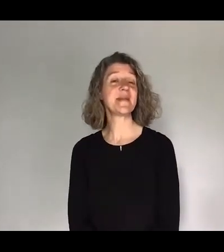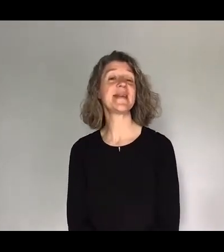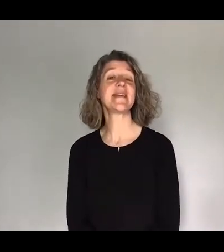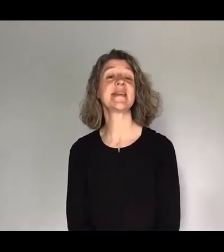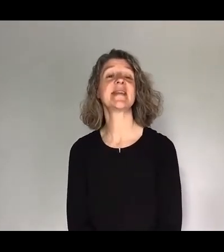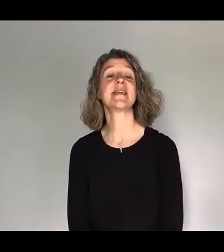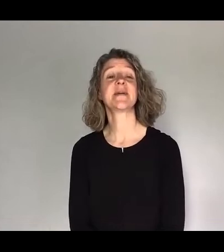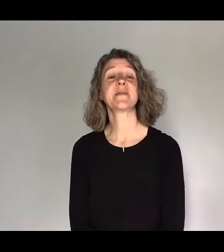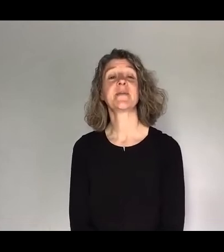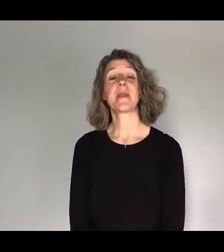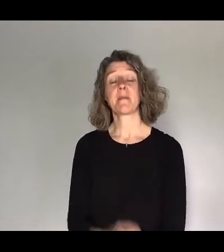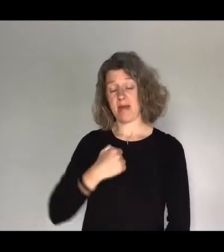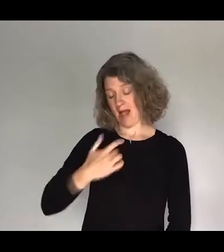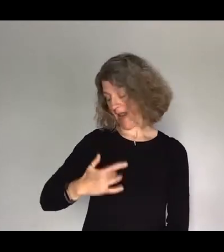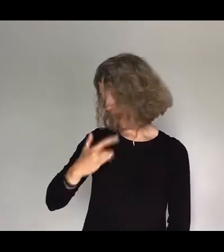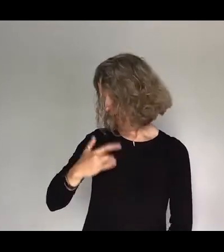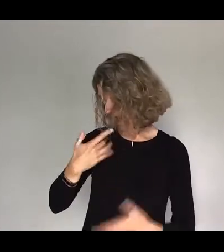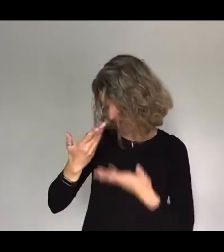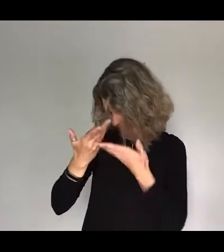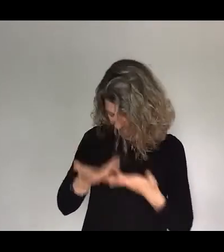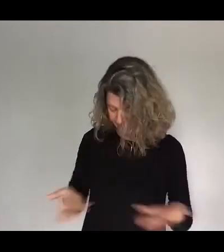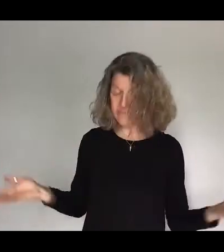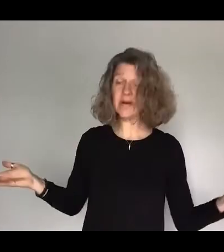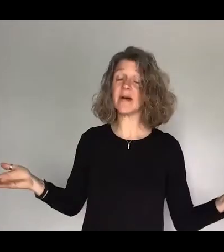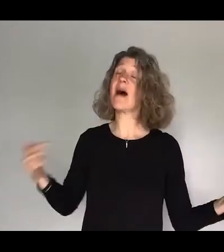with my life laid down I give